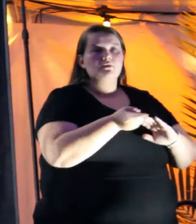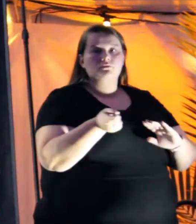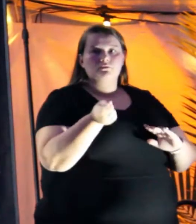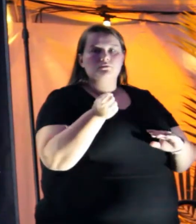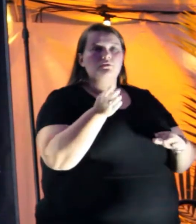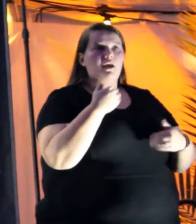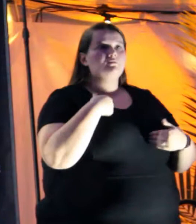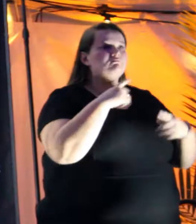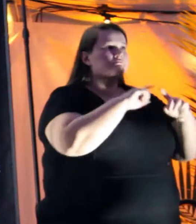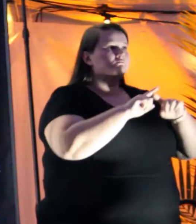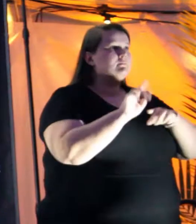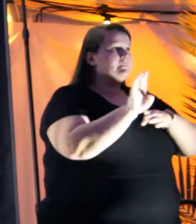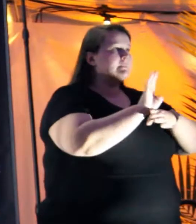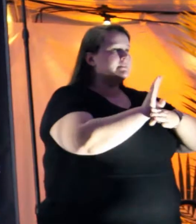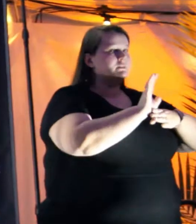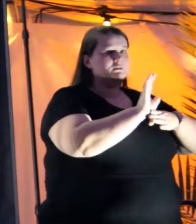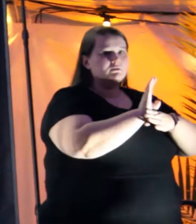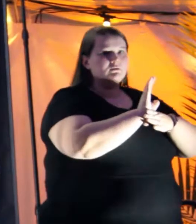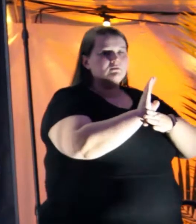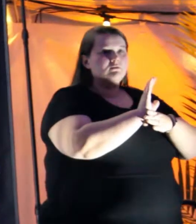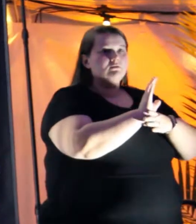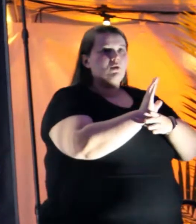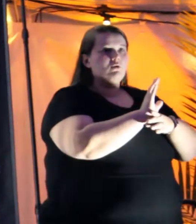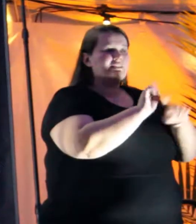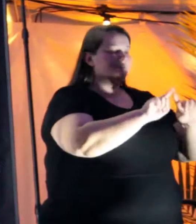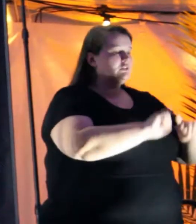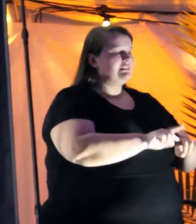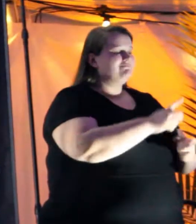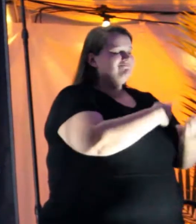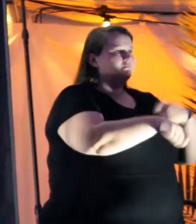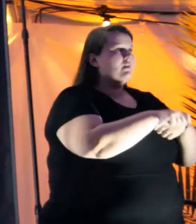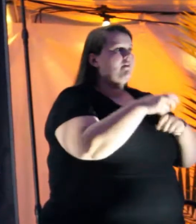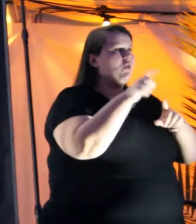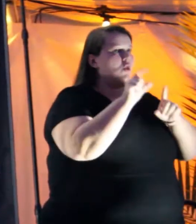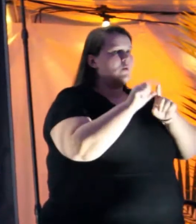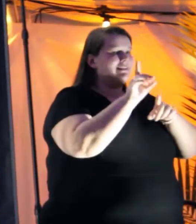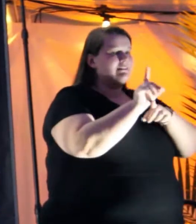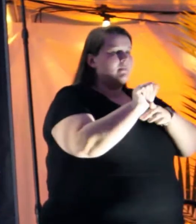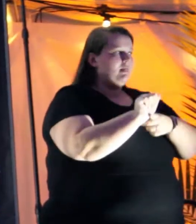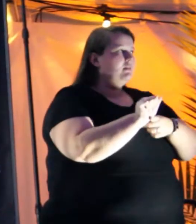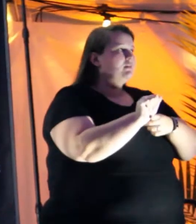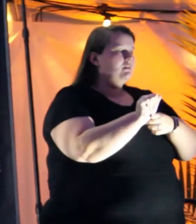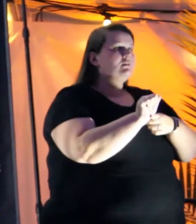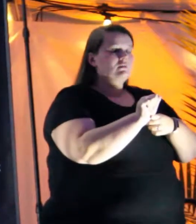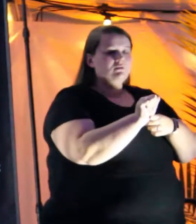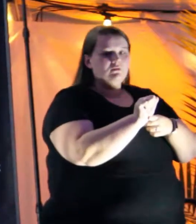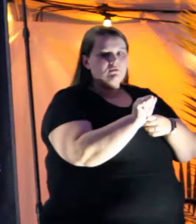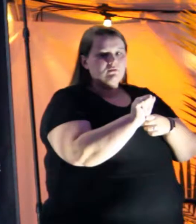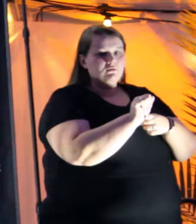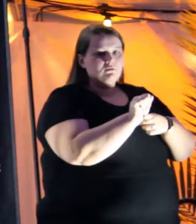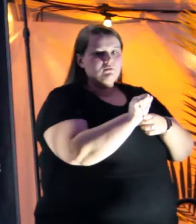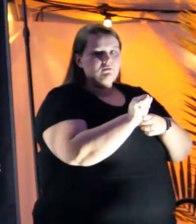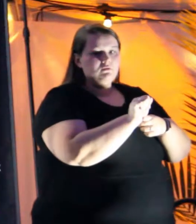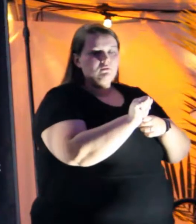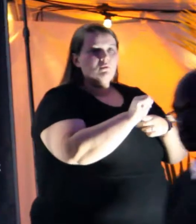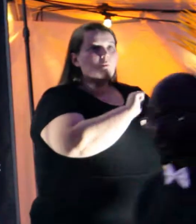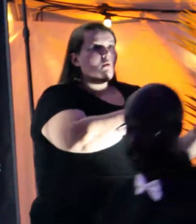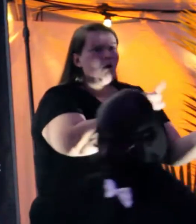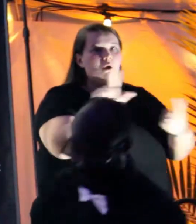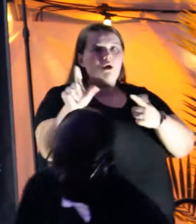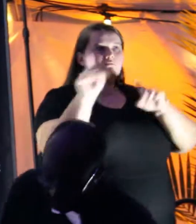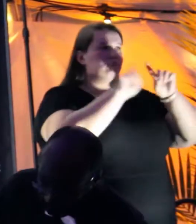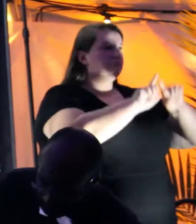differences instead of equal disabilities, and focus on how we all have different